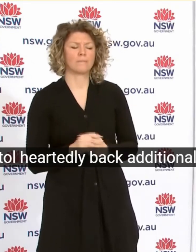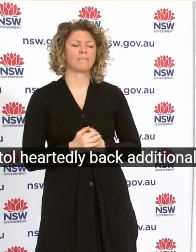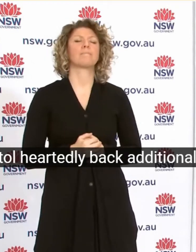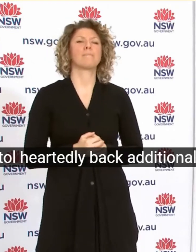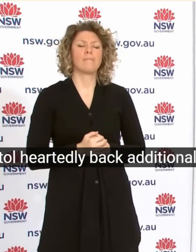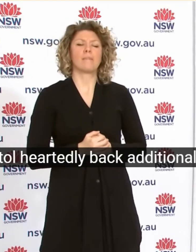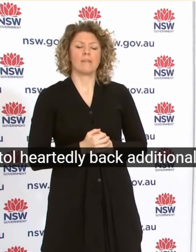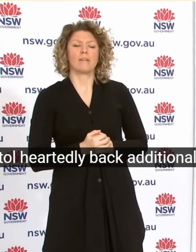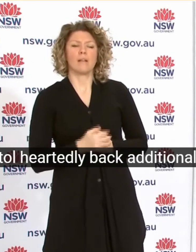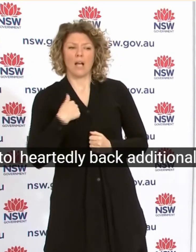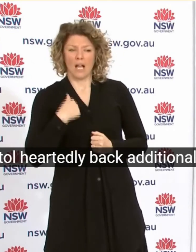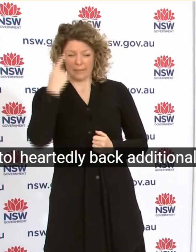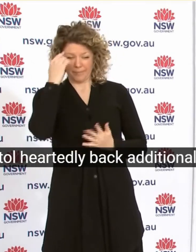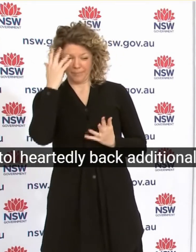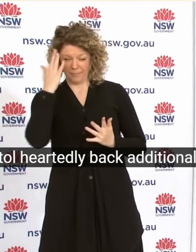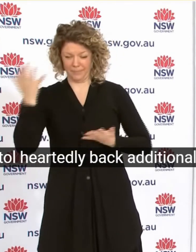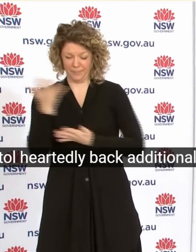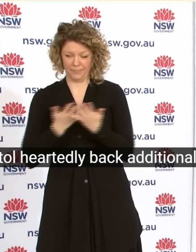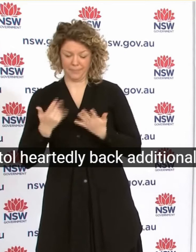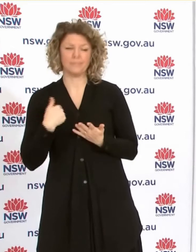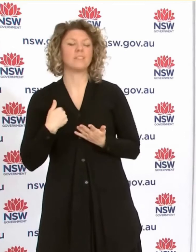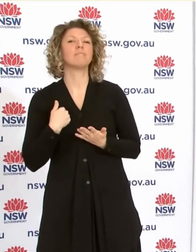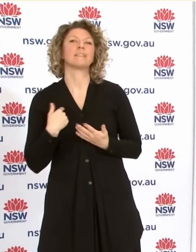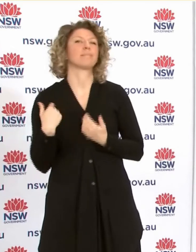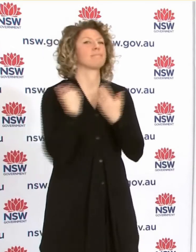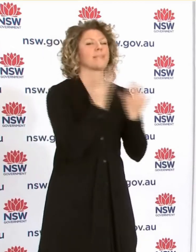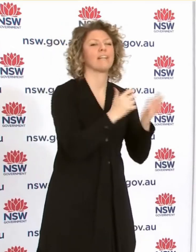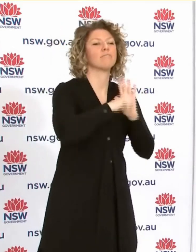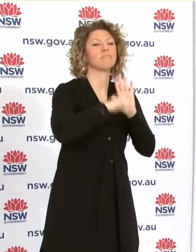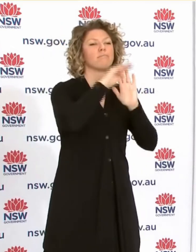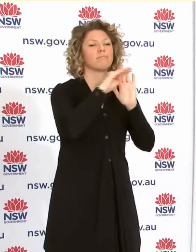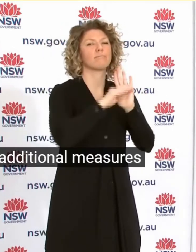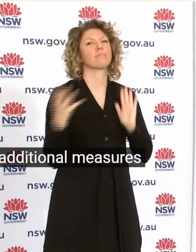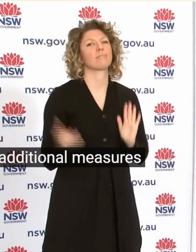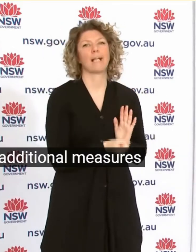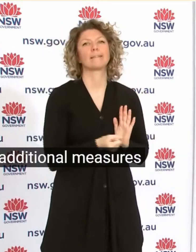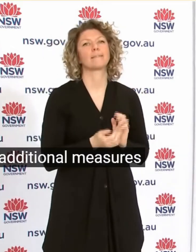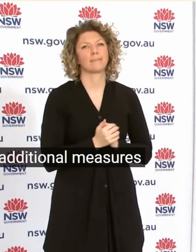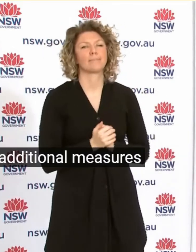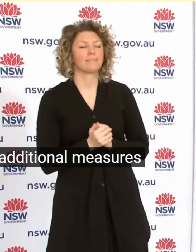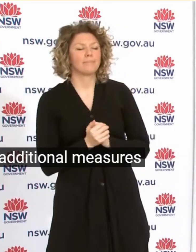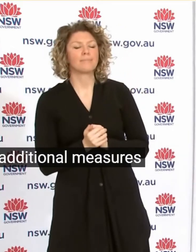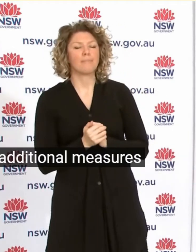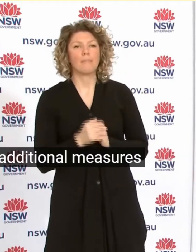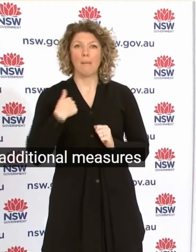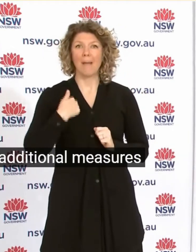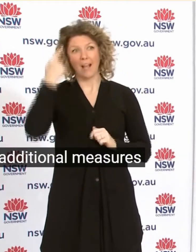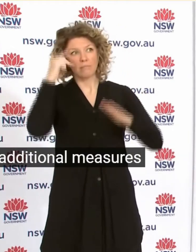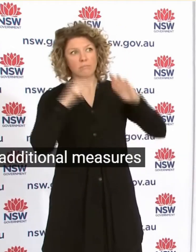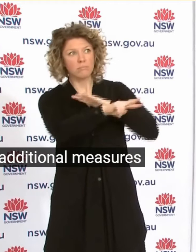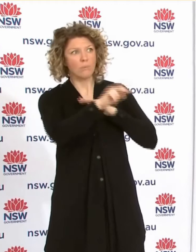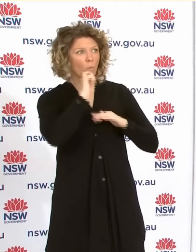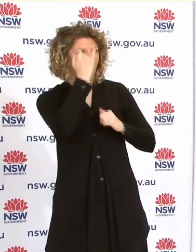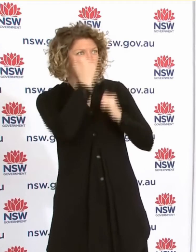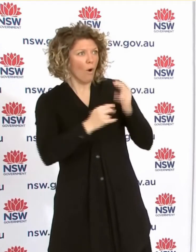Measures I Don't Think I At All Underestimated The Challenge We're Facing But On The Positive